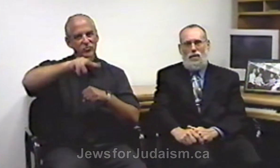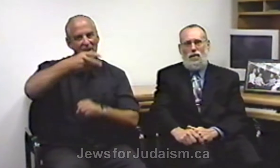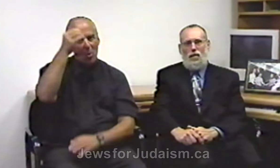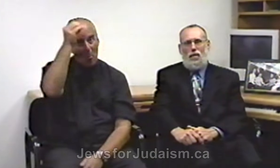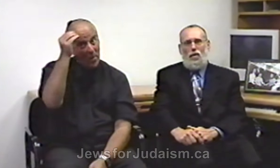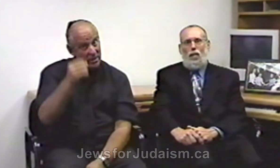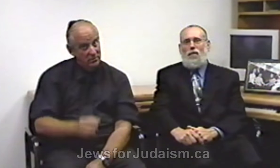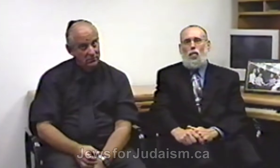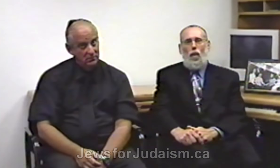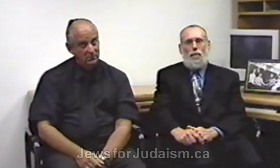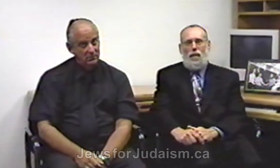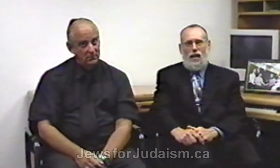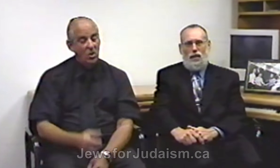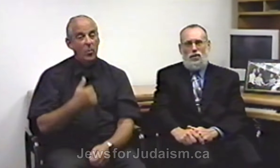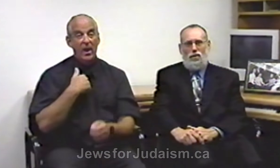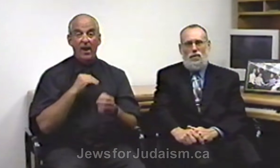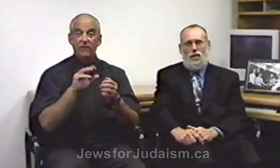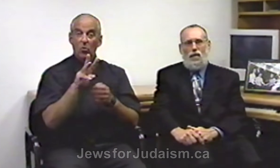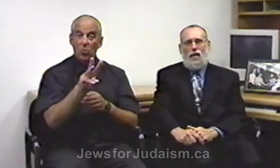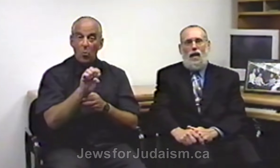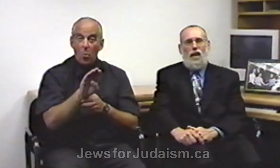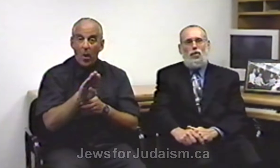we have a webpage at